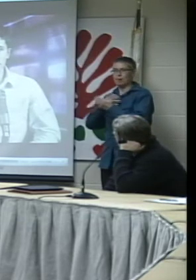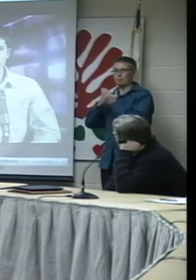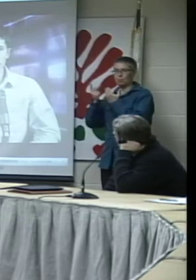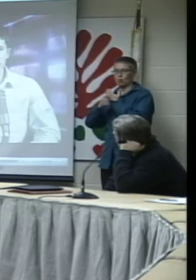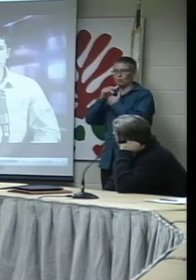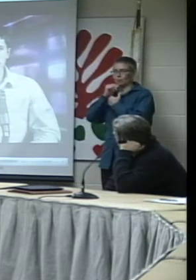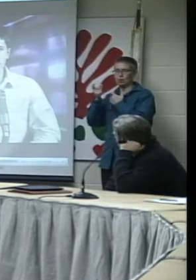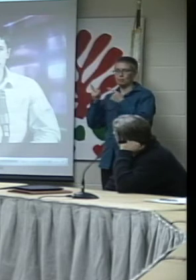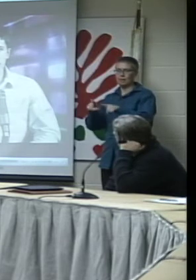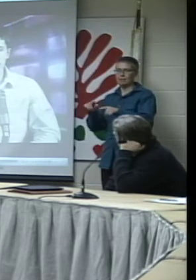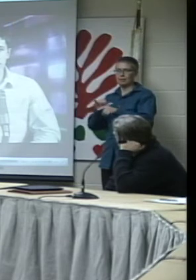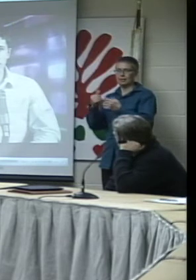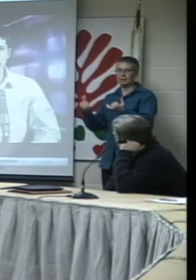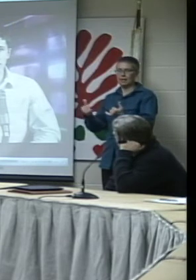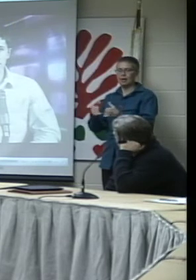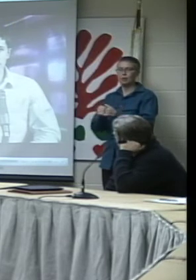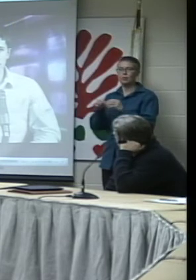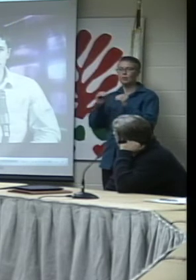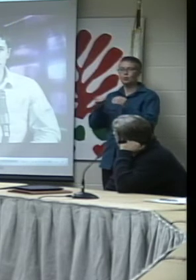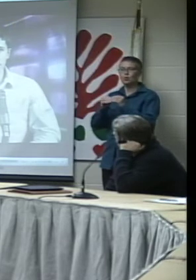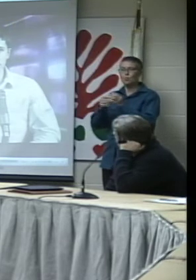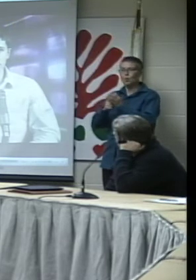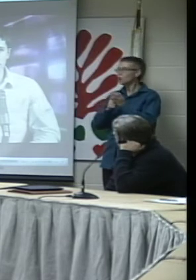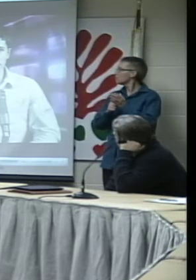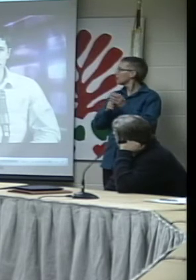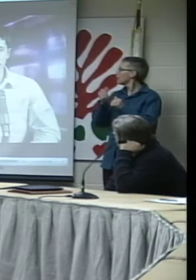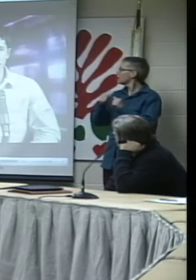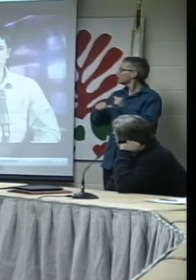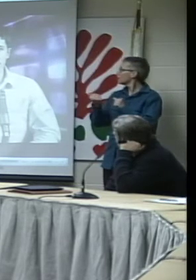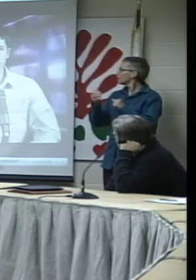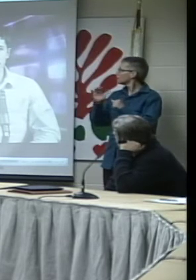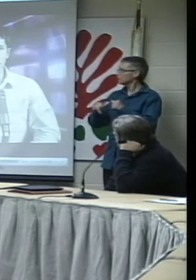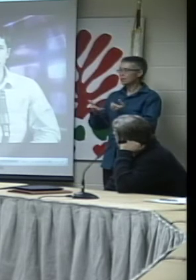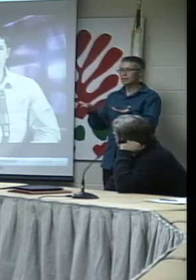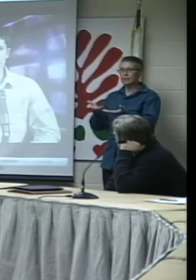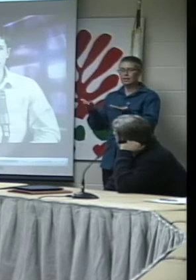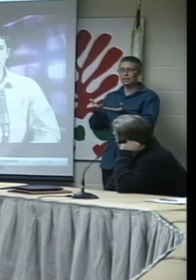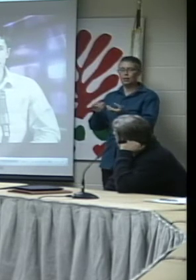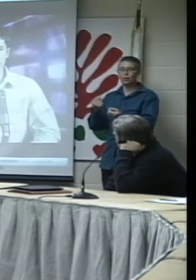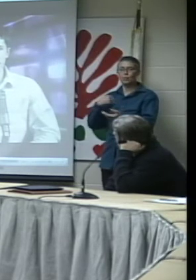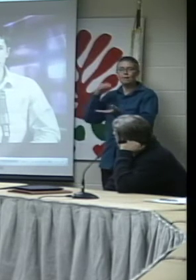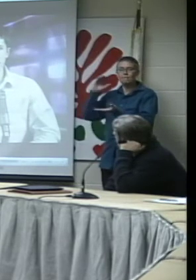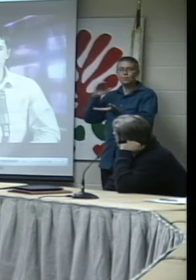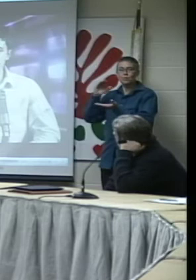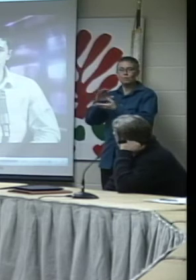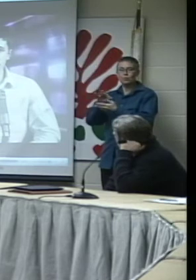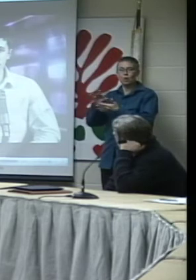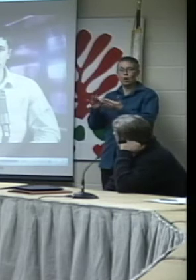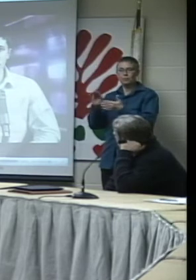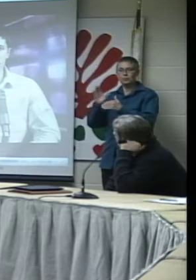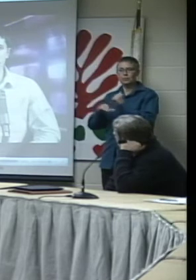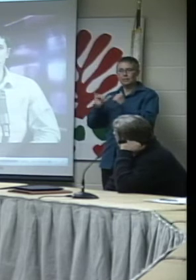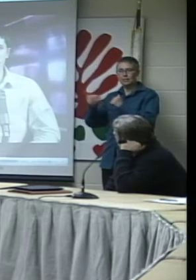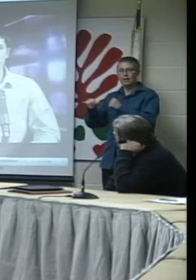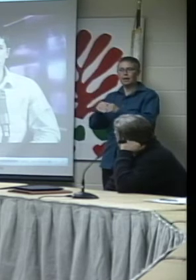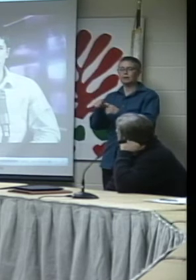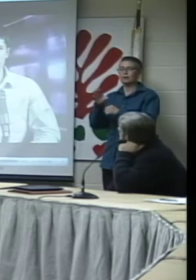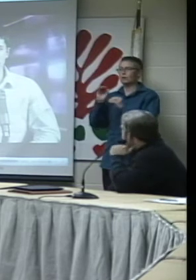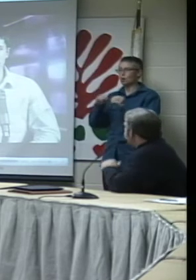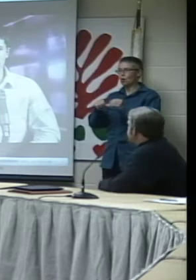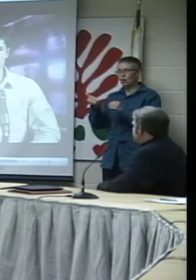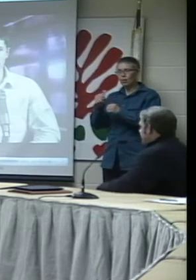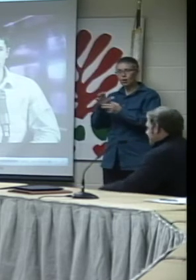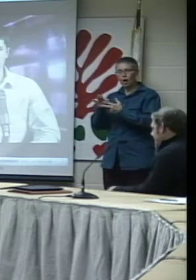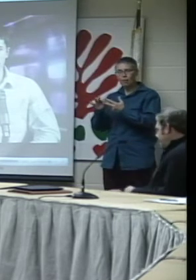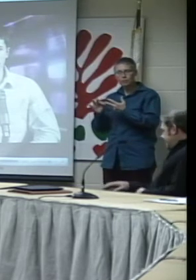public community media like Northampton Community Television. There are less and less options that are alternatives to the corporate media that